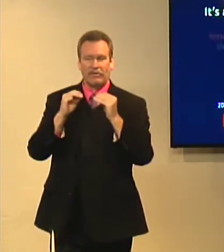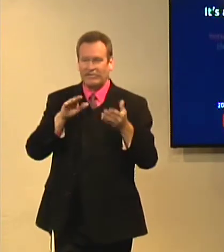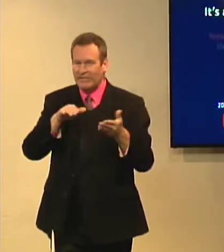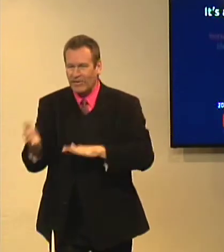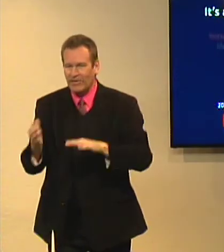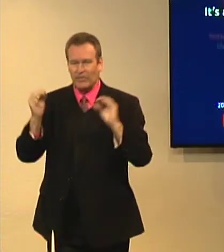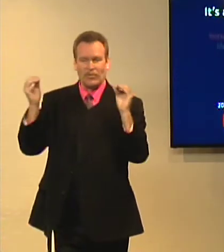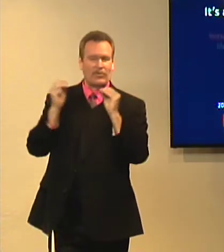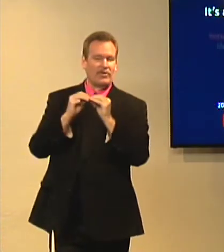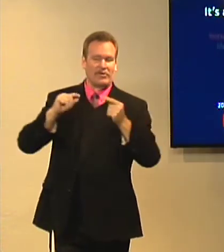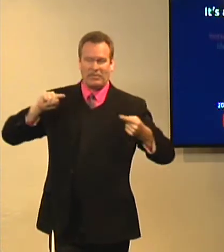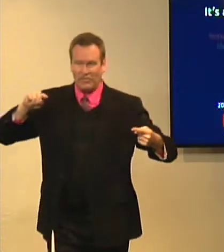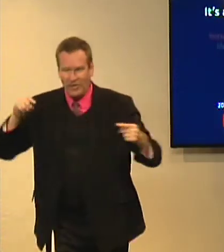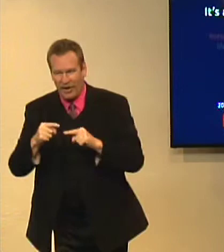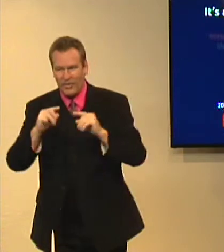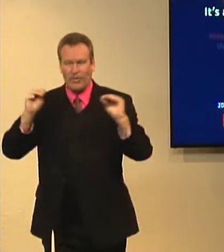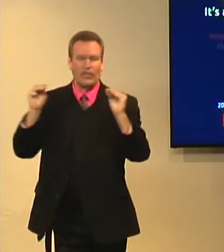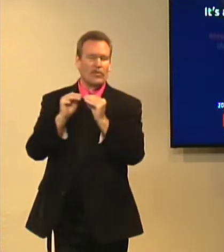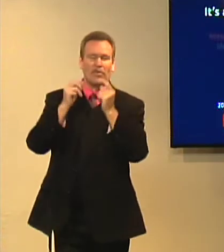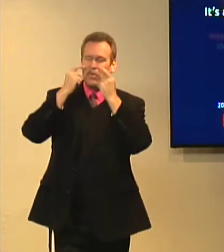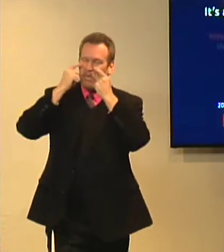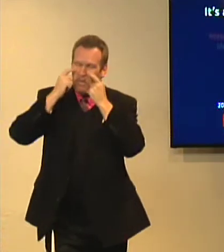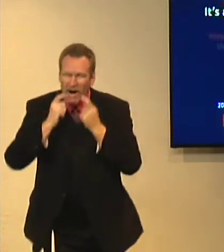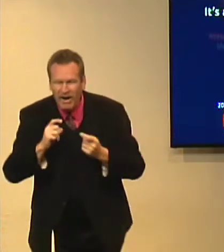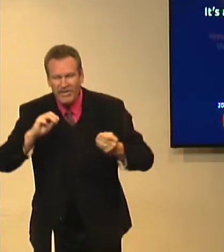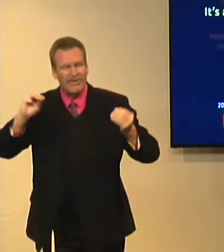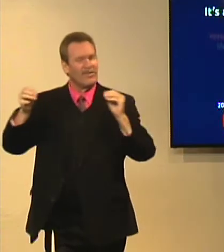There's going be no more death, no more pain, no more crying.